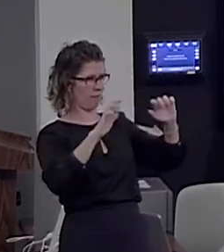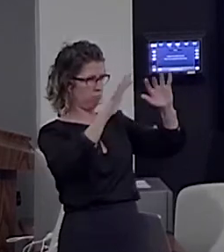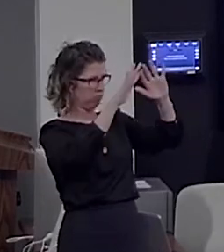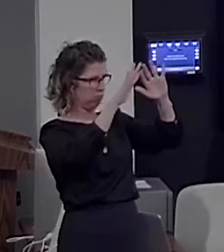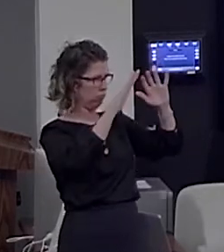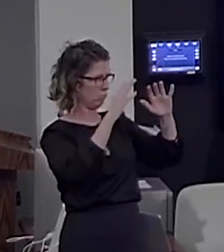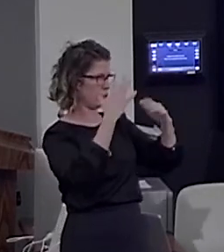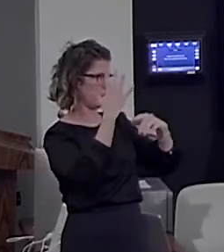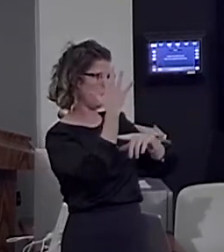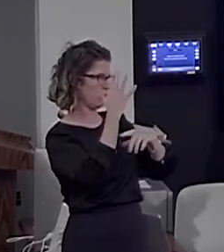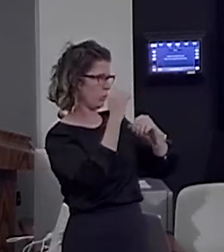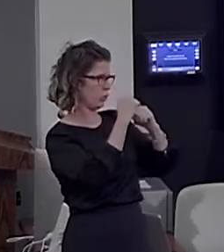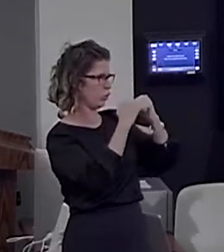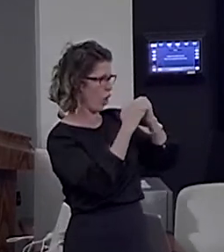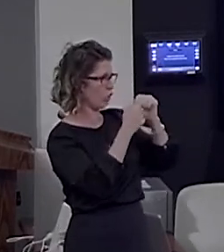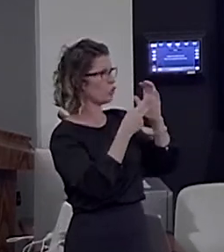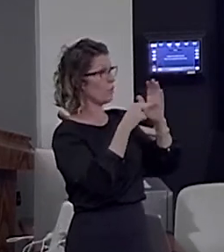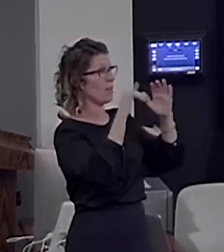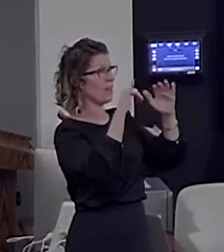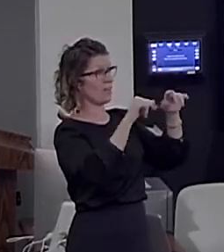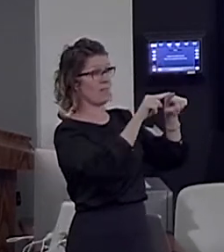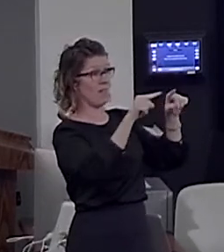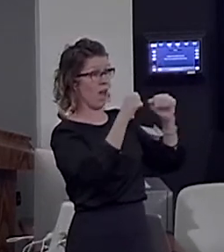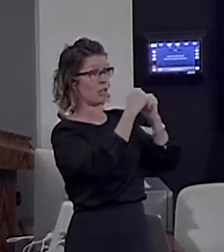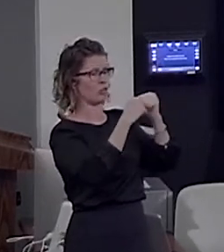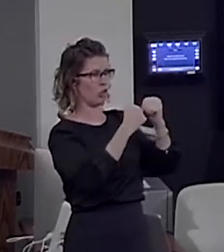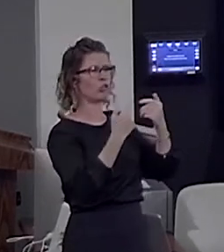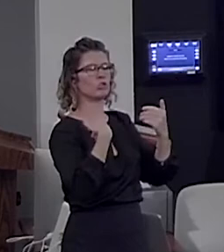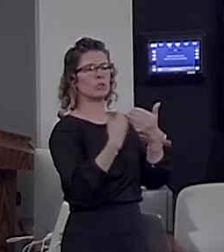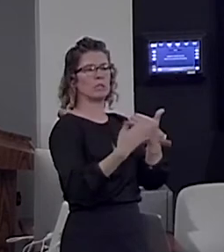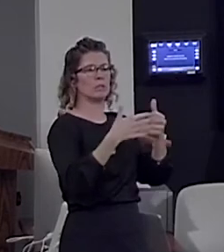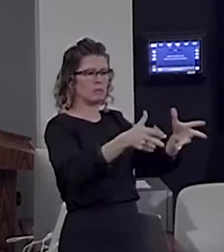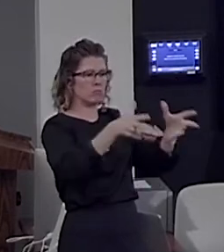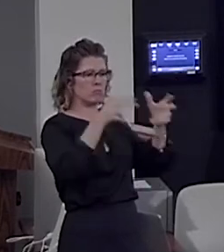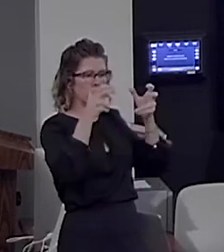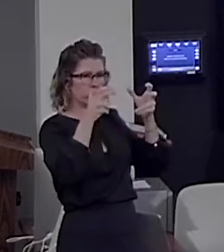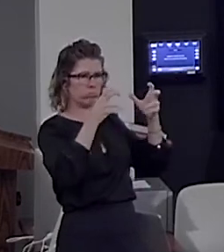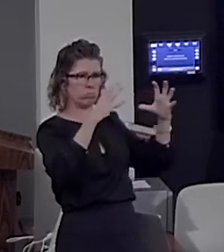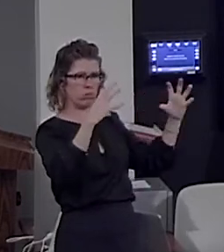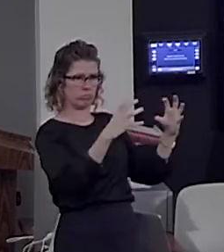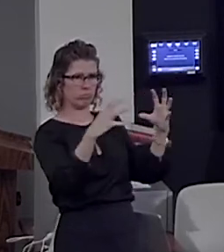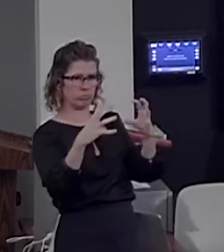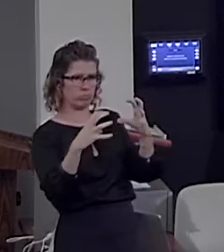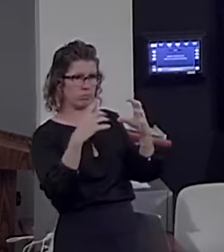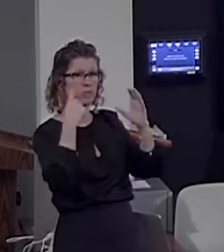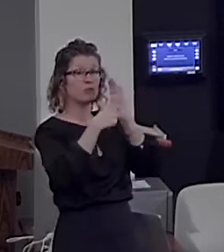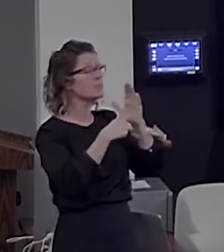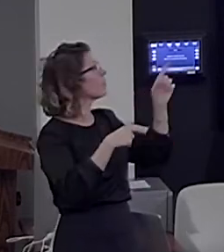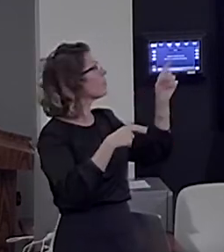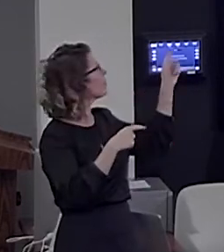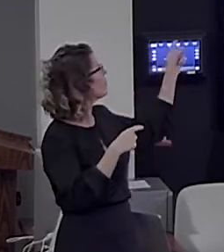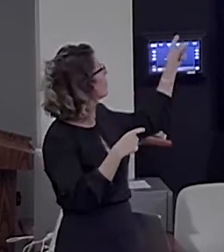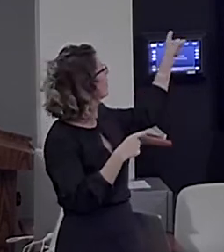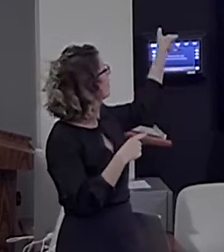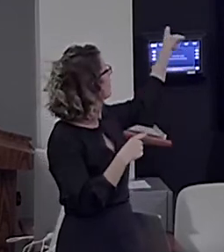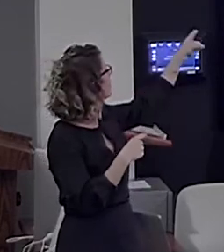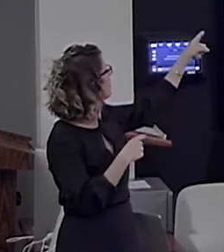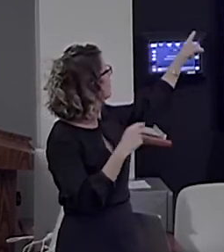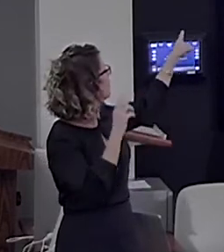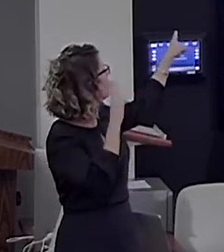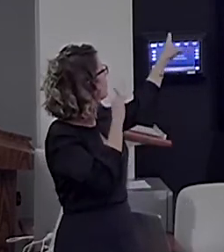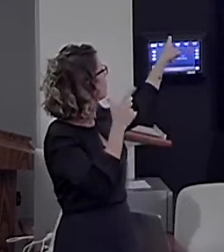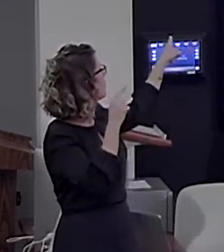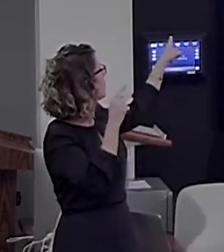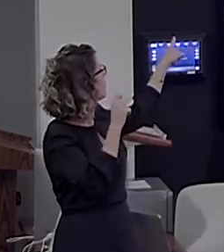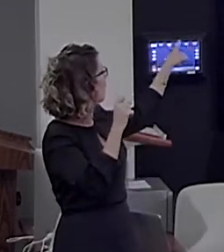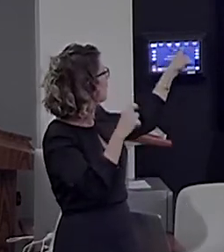information. So, here is a sentence that we presented to the subjects. Bill Gates met two very tired dancers in